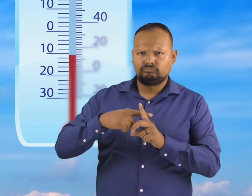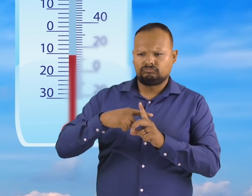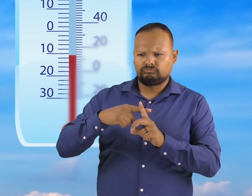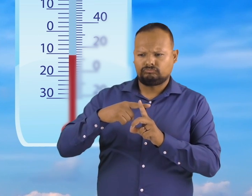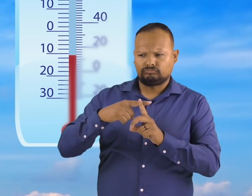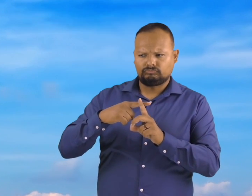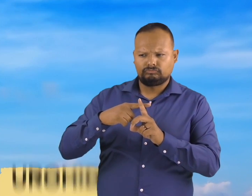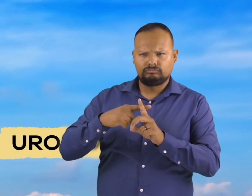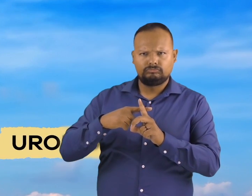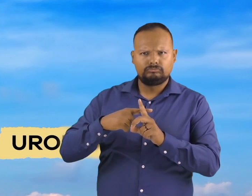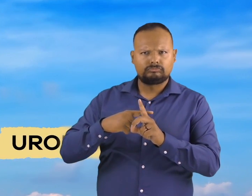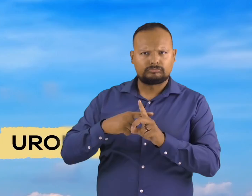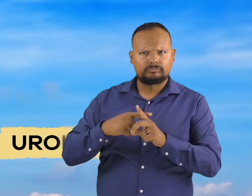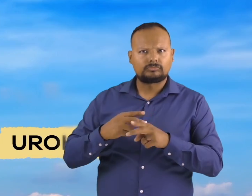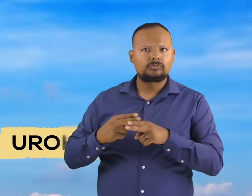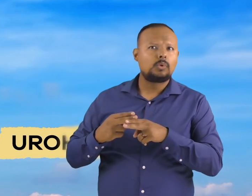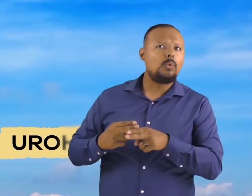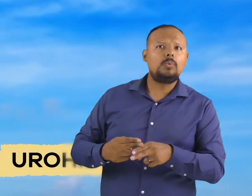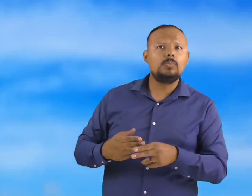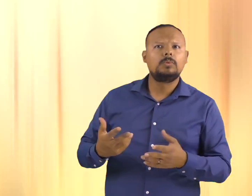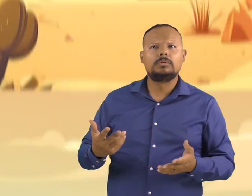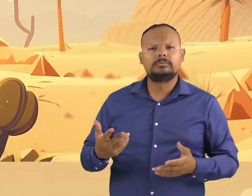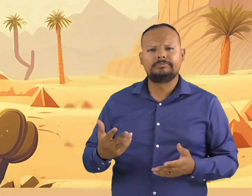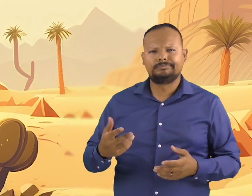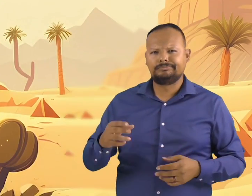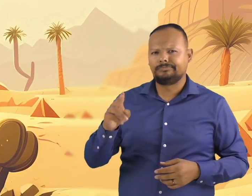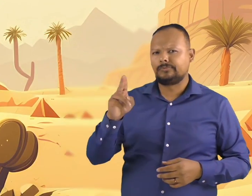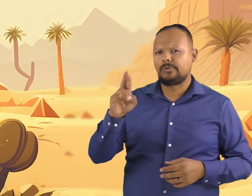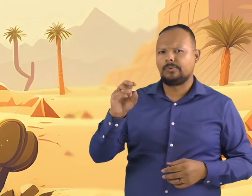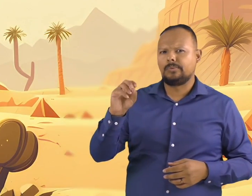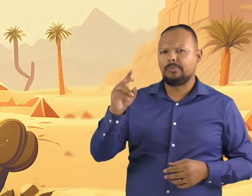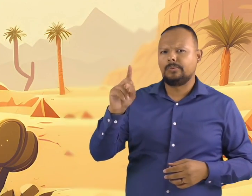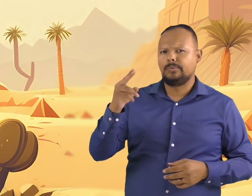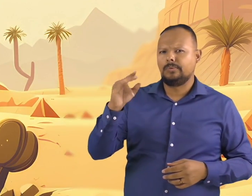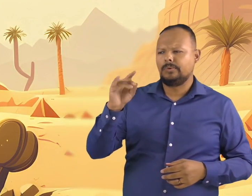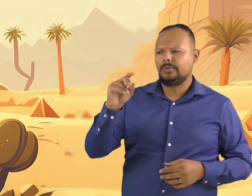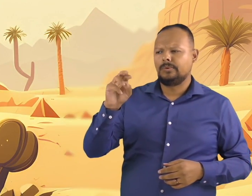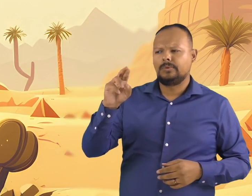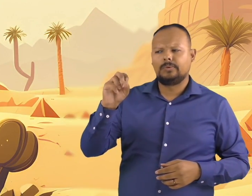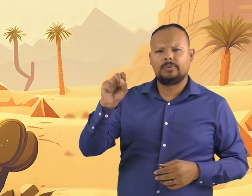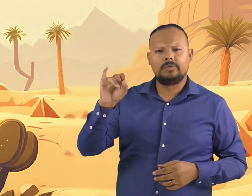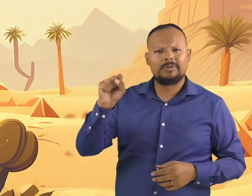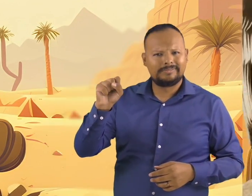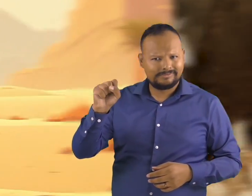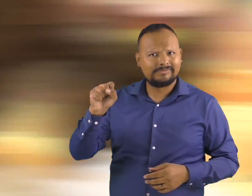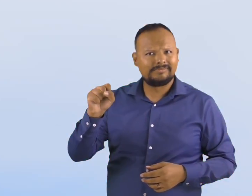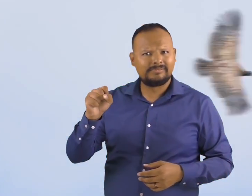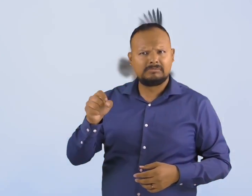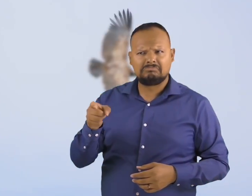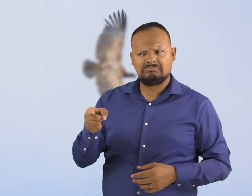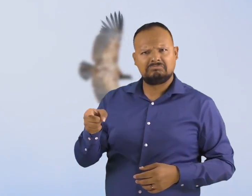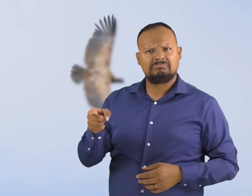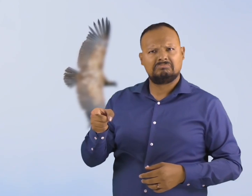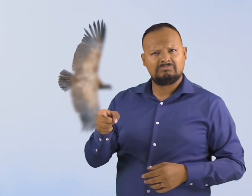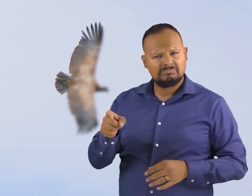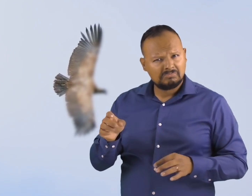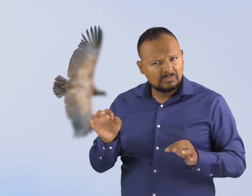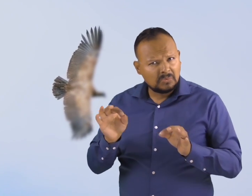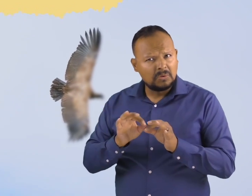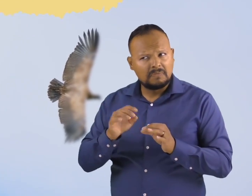for this is urohidrosis. Why are condors important to the environment? Condors are like the cleanup